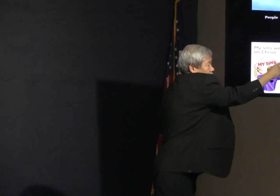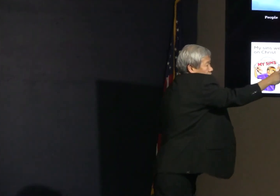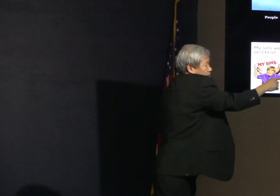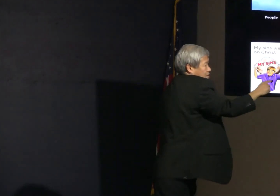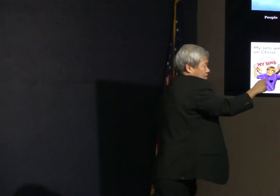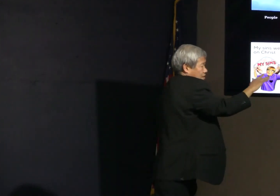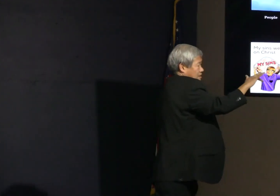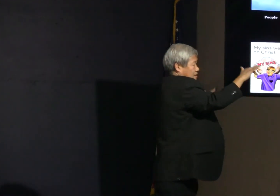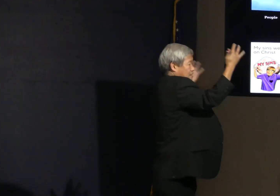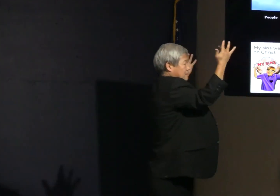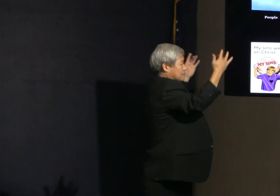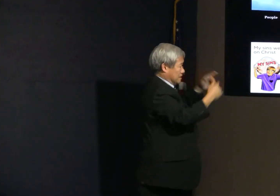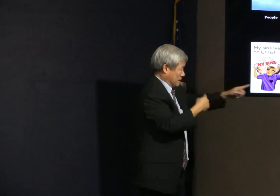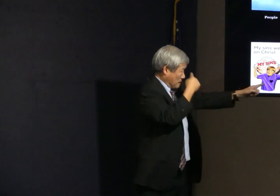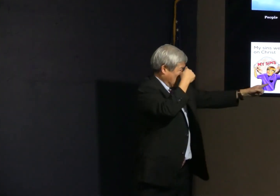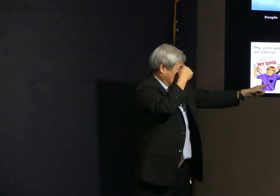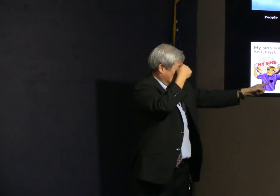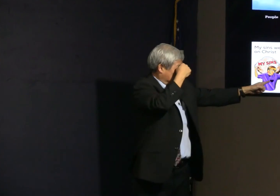So this great burden.